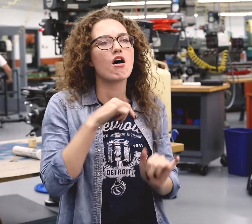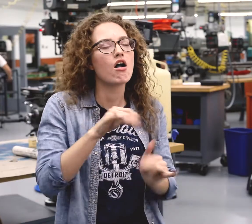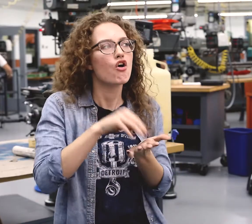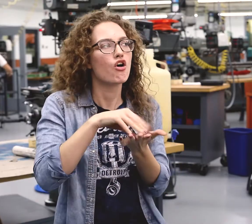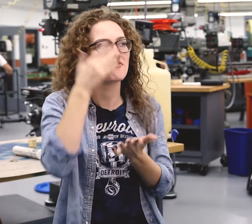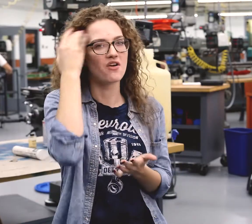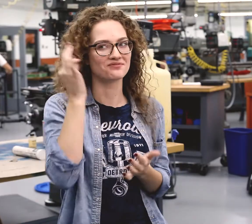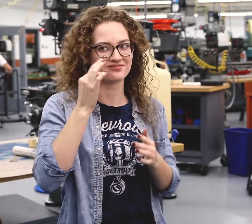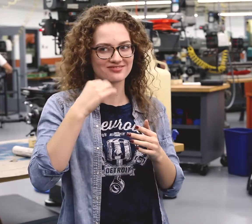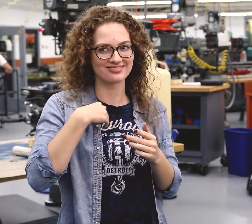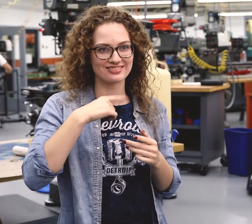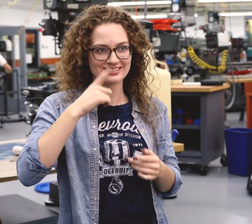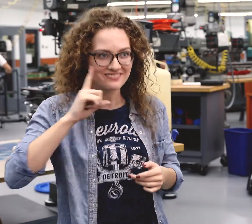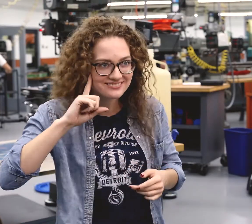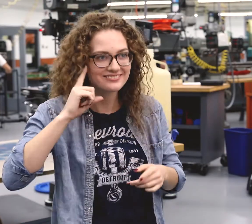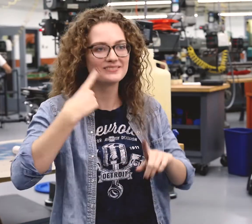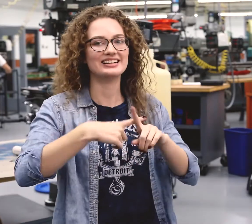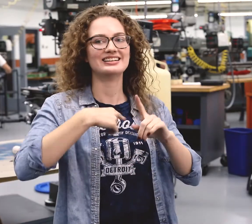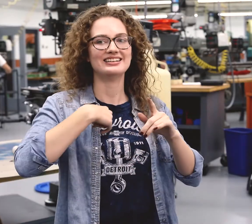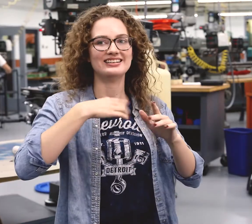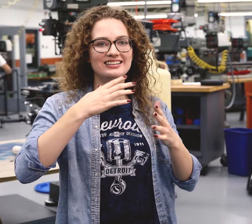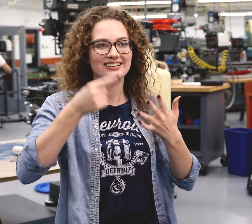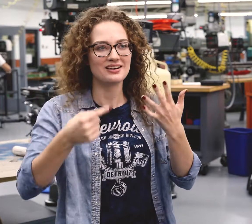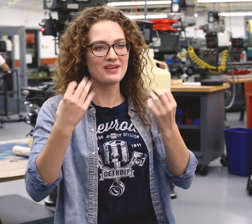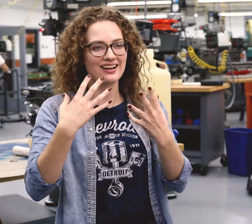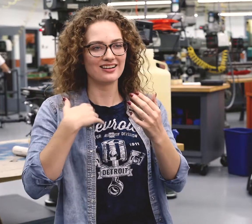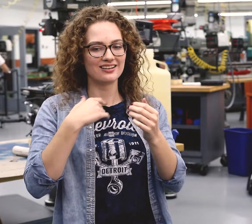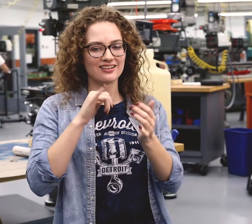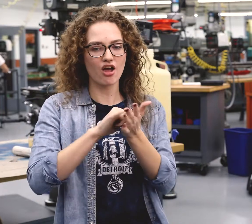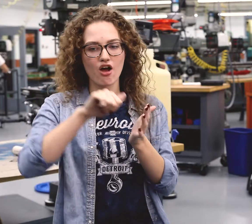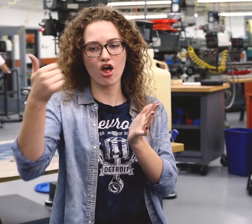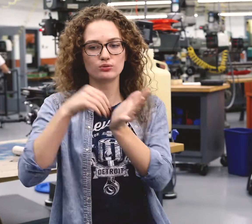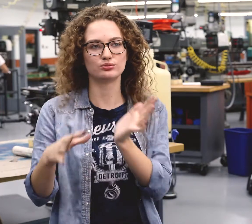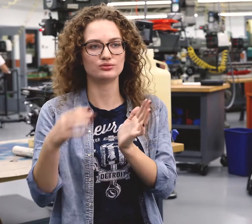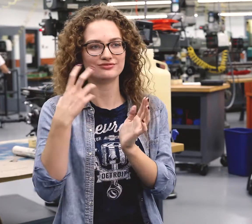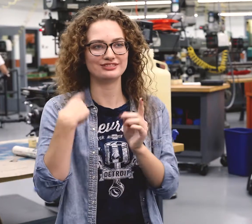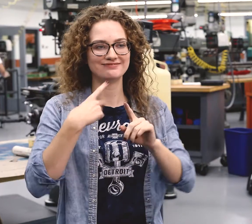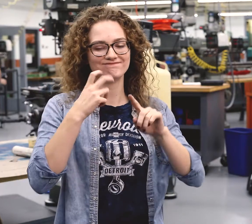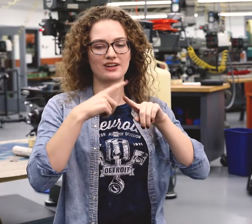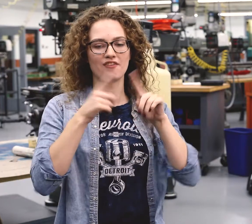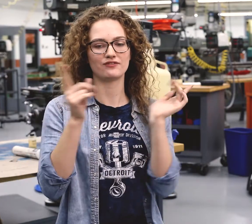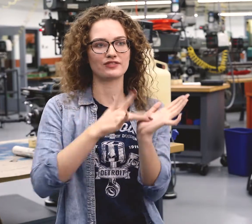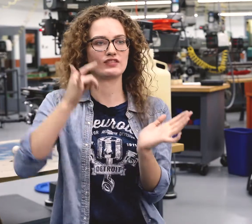I learned so much. He recognized that I, being deaf, didn't have the same advantages as most students.